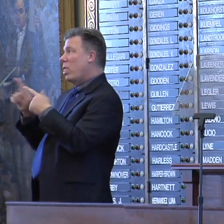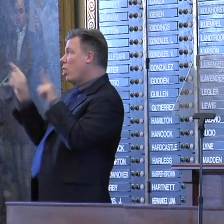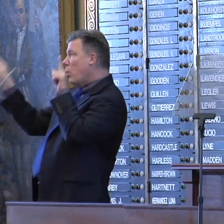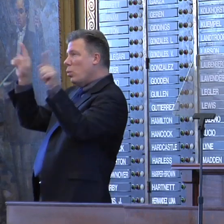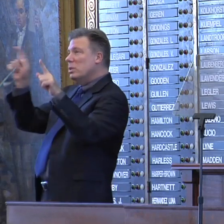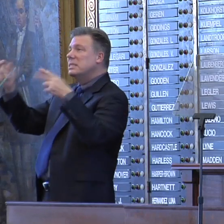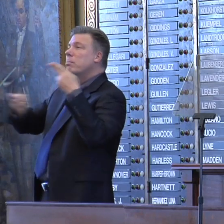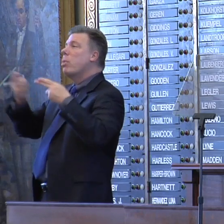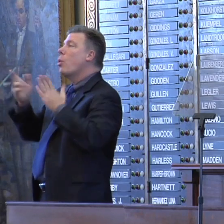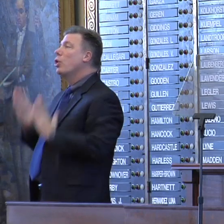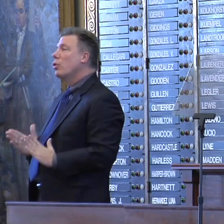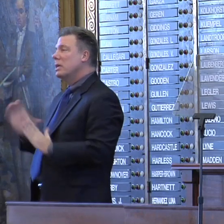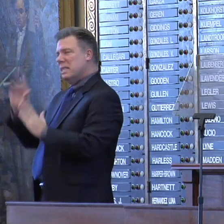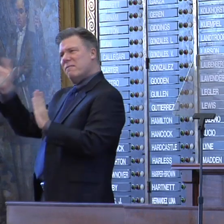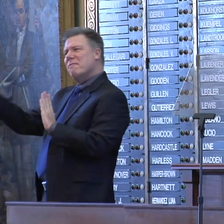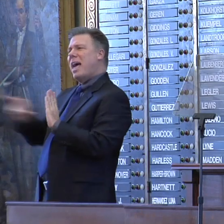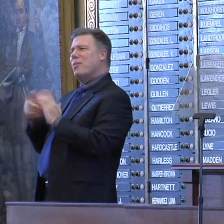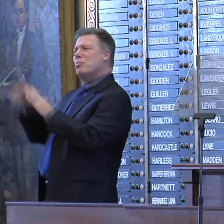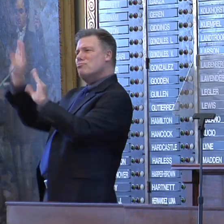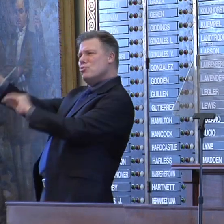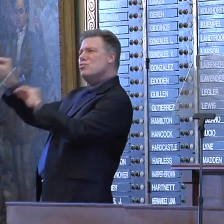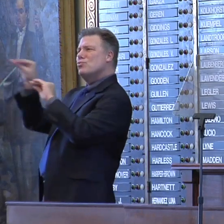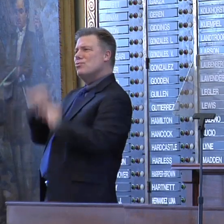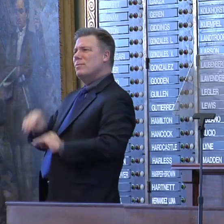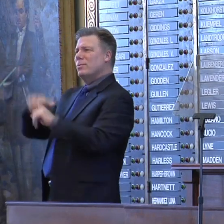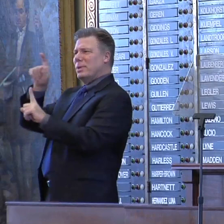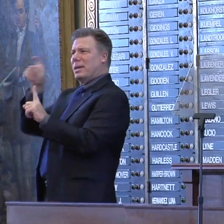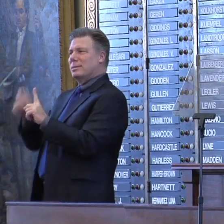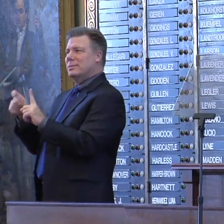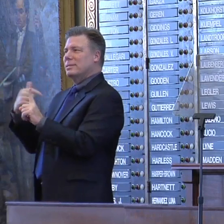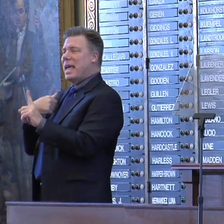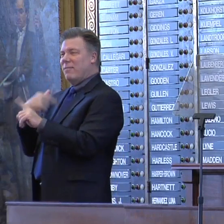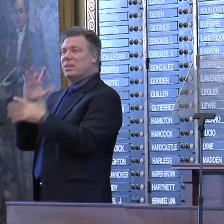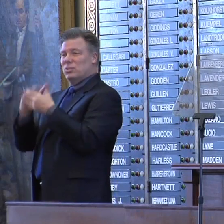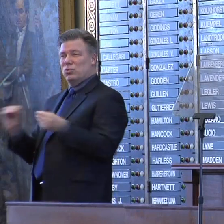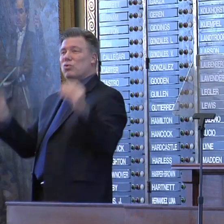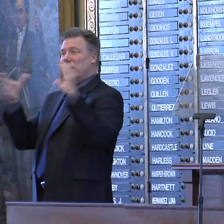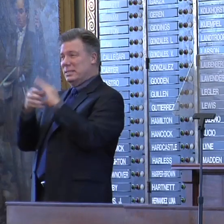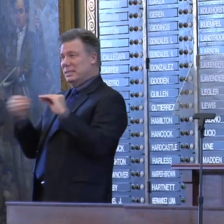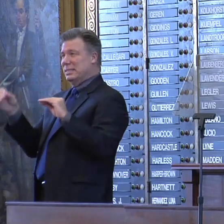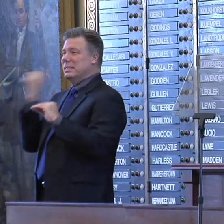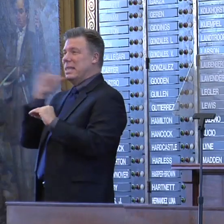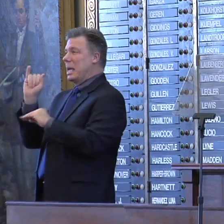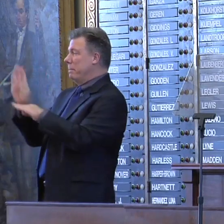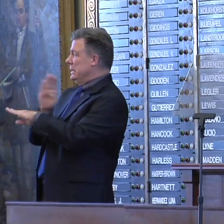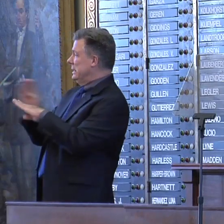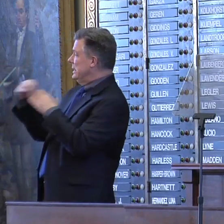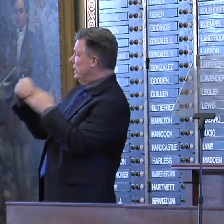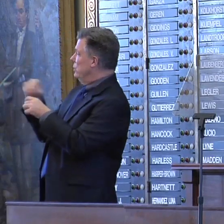I'd include stories about business leaders like we have in this historic chamber today.